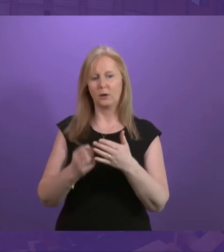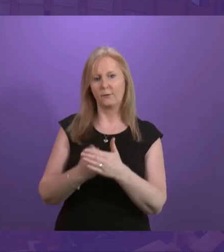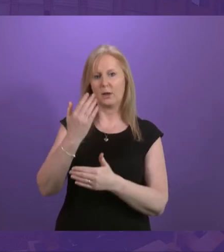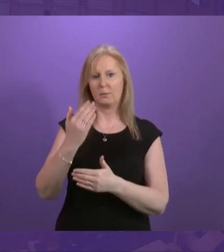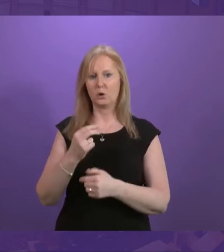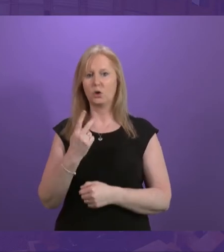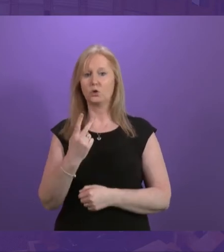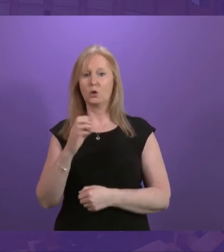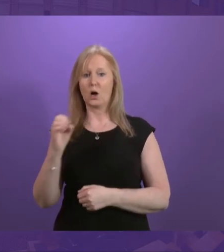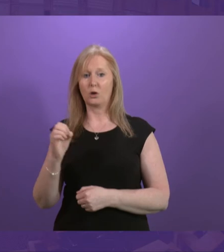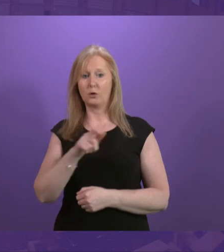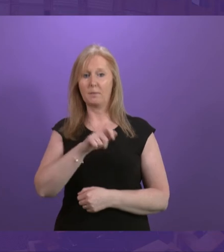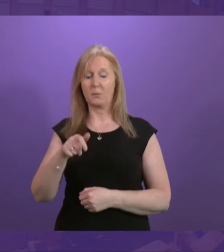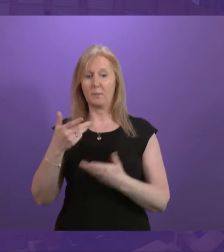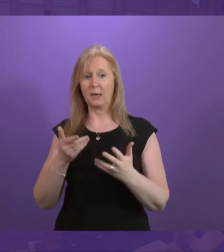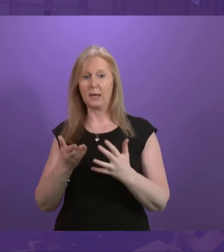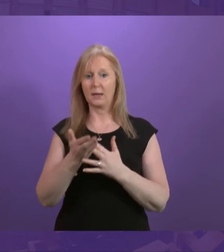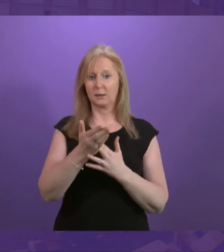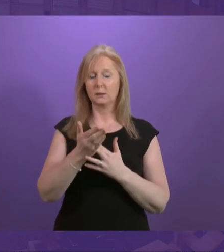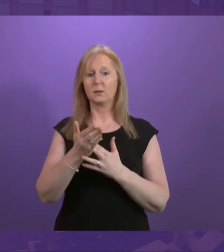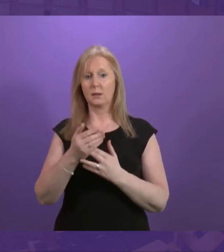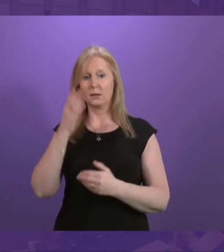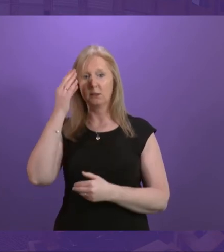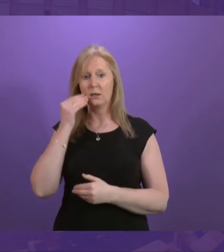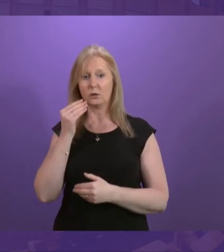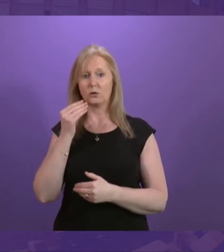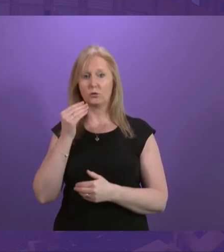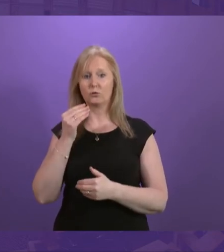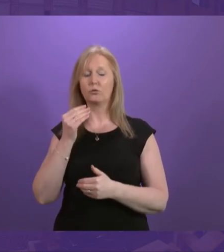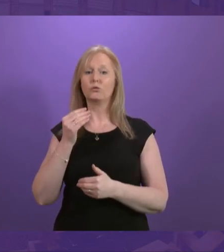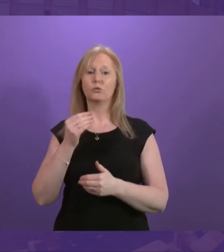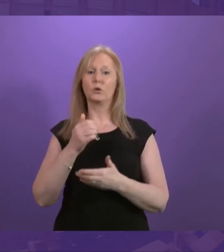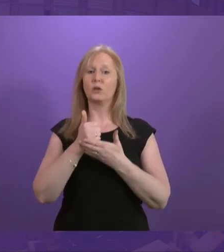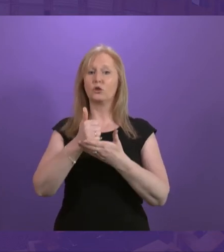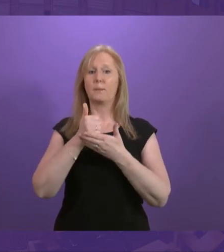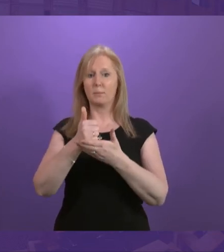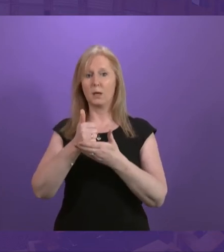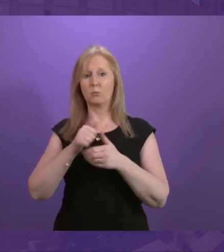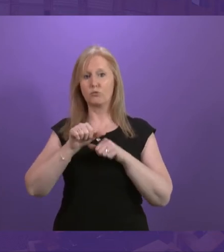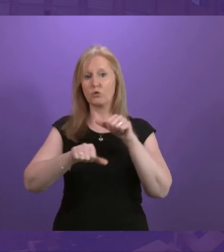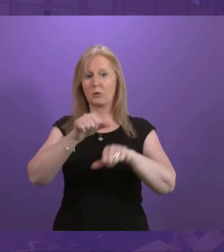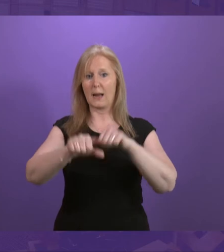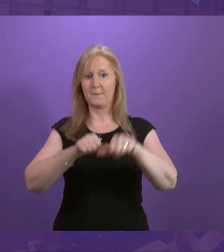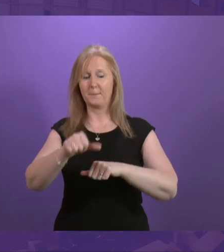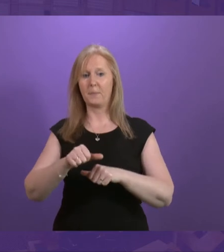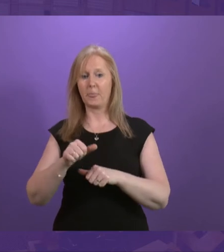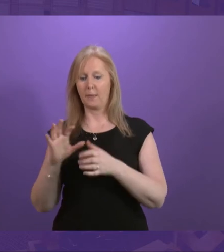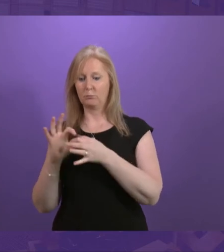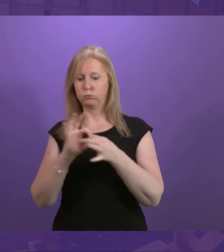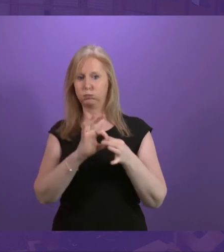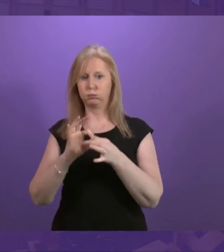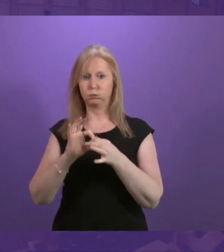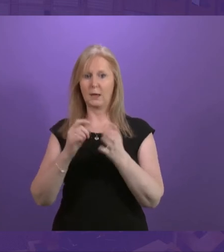people have accessed the Sensory Champions Training Programme, a bespoke training course created in partnership with